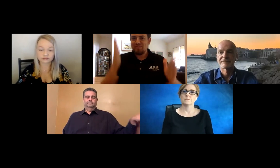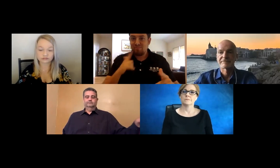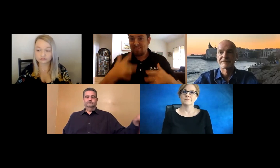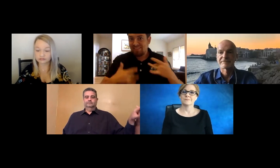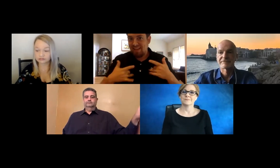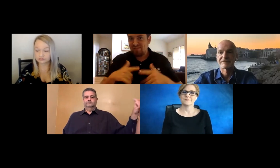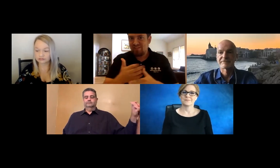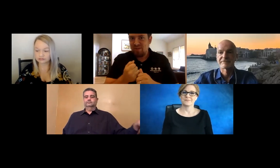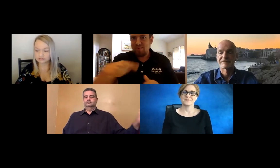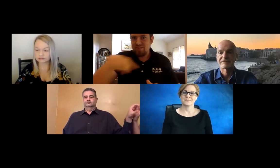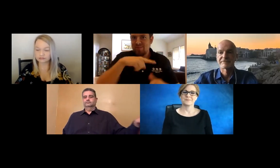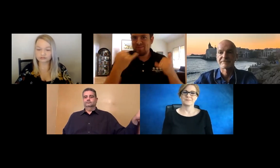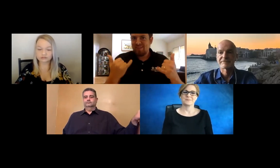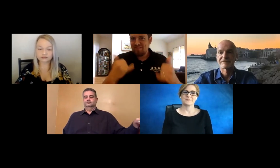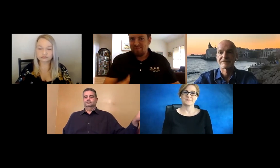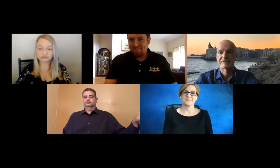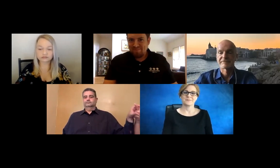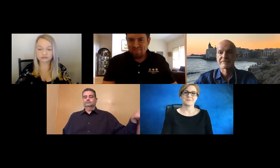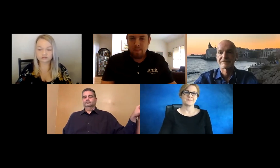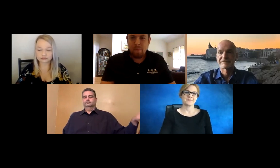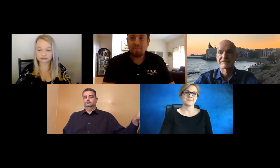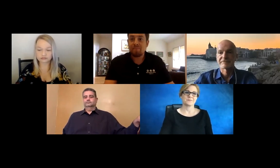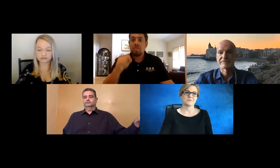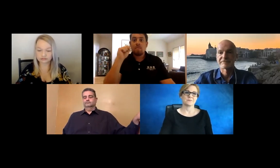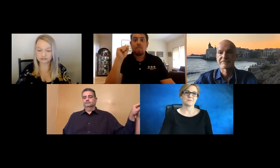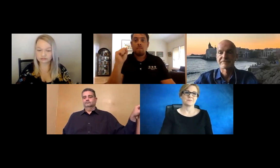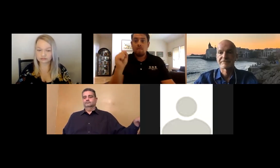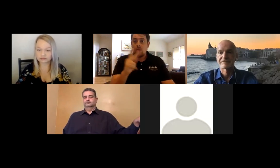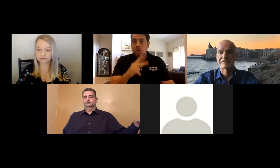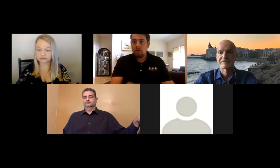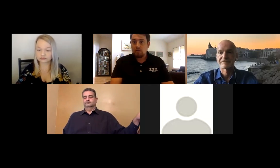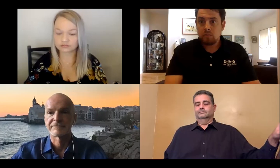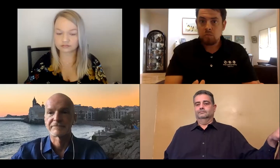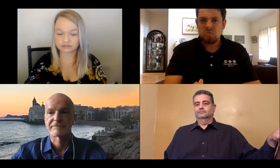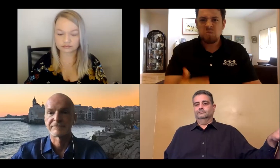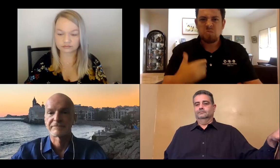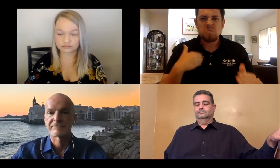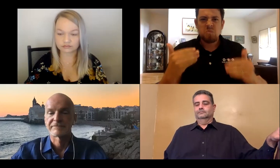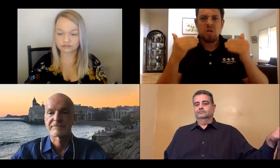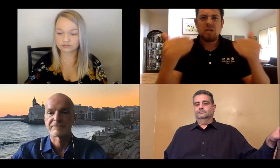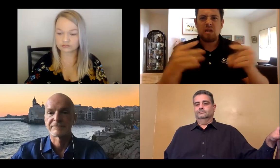presentation itself and she'll be introducing our guest speakers we have an exciting presentation lined up for you today.